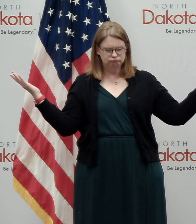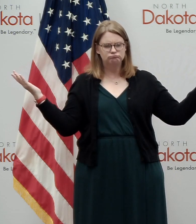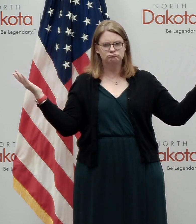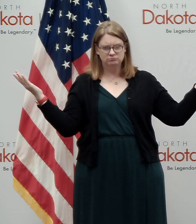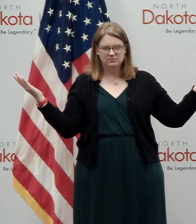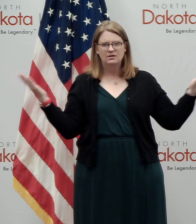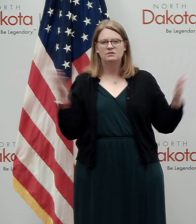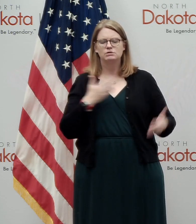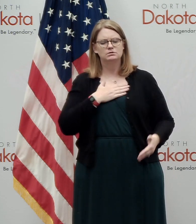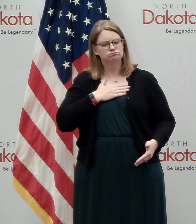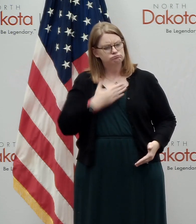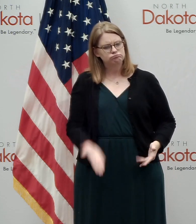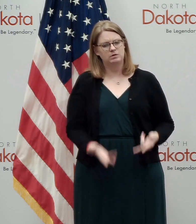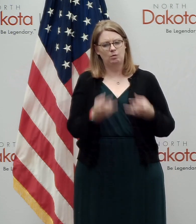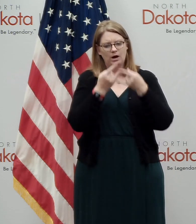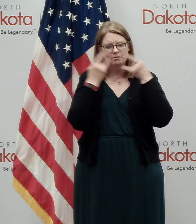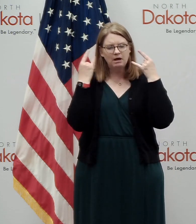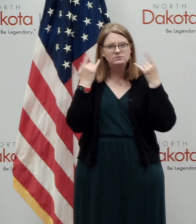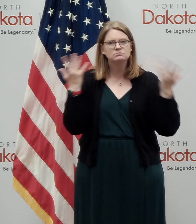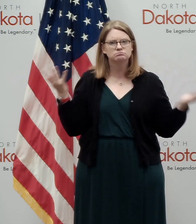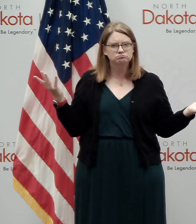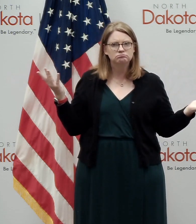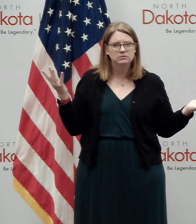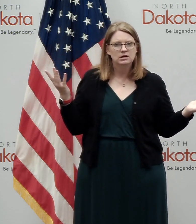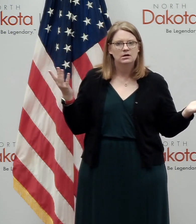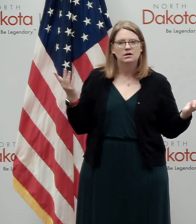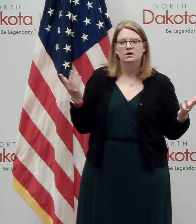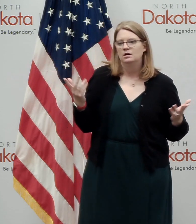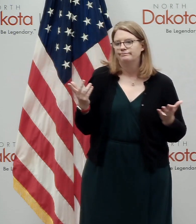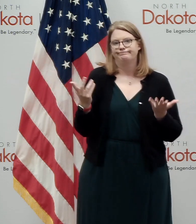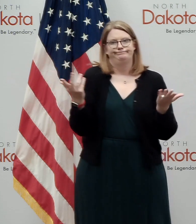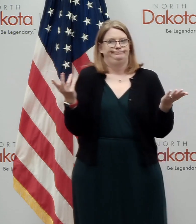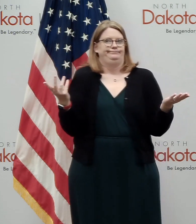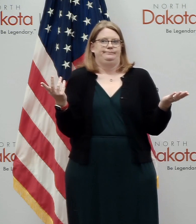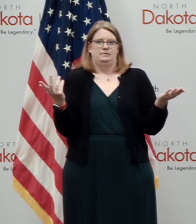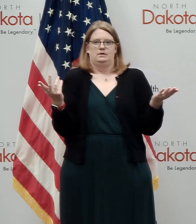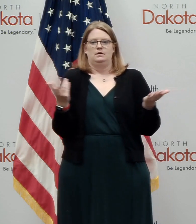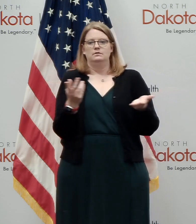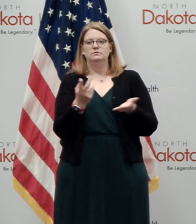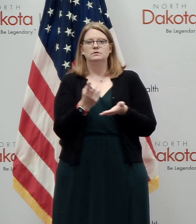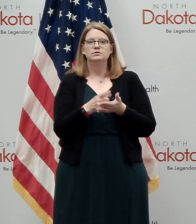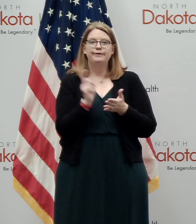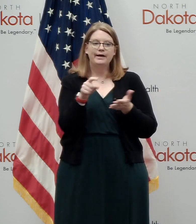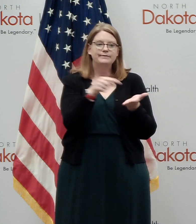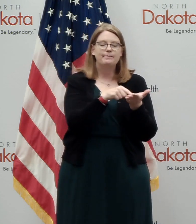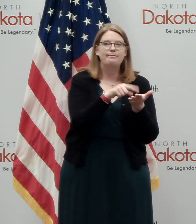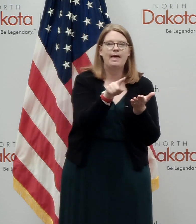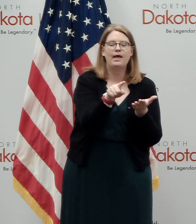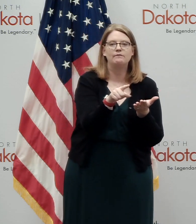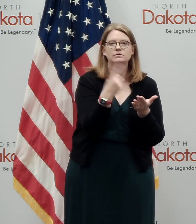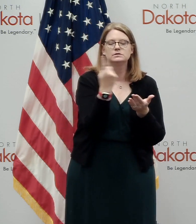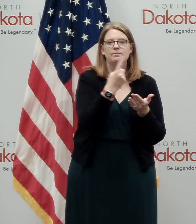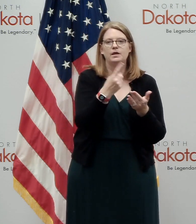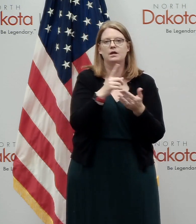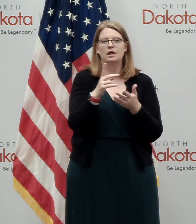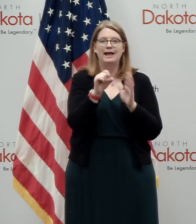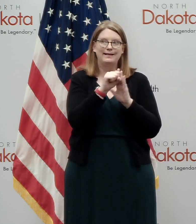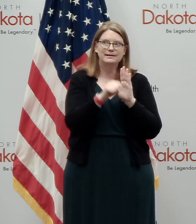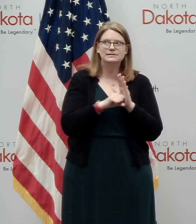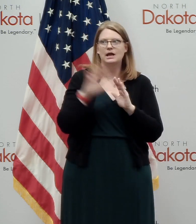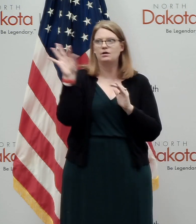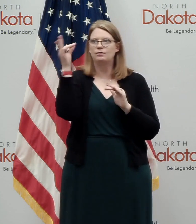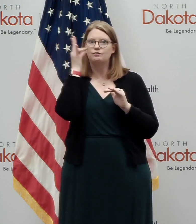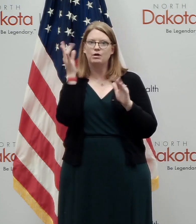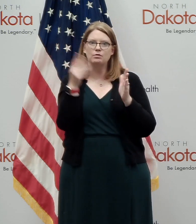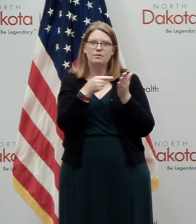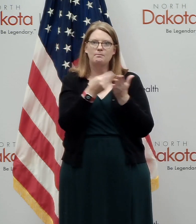uh, doesn't require a, any significant, uh, spending at the state or federal level. Uh, and again, for